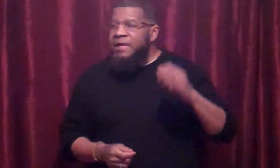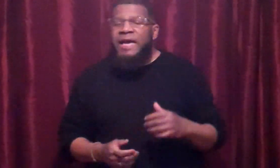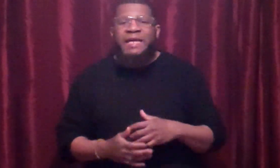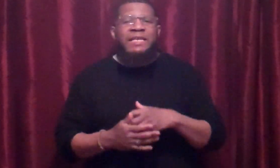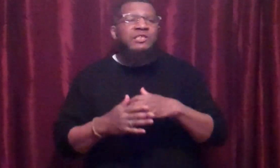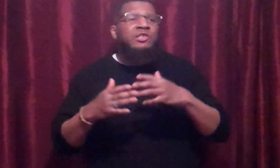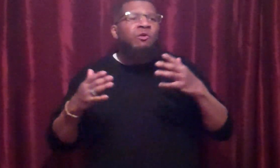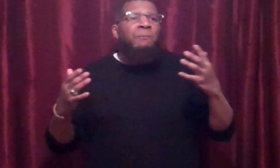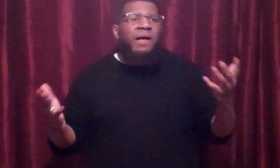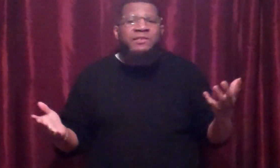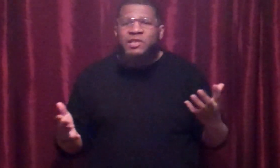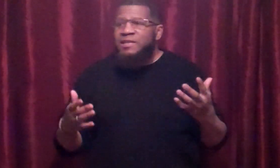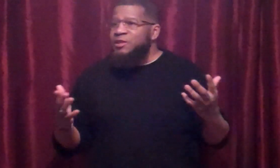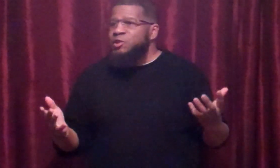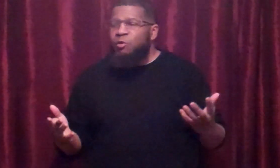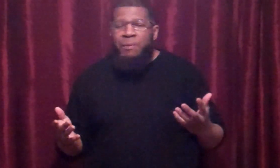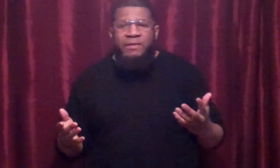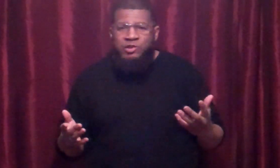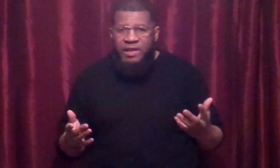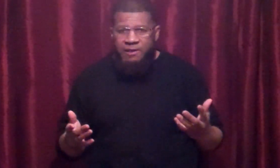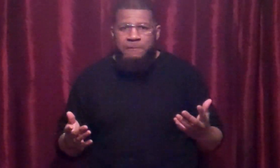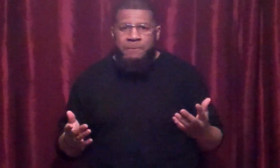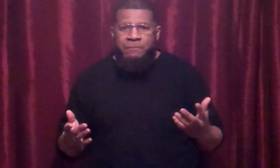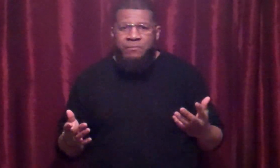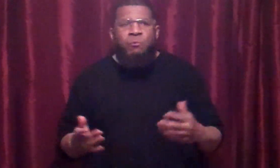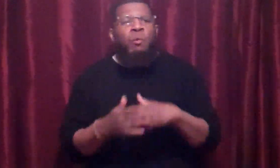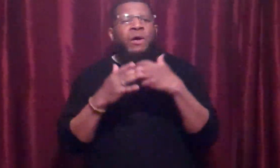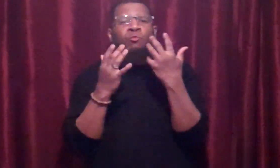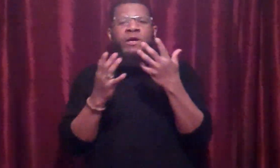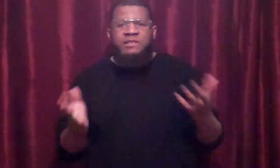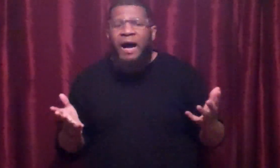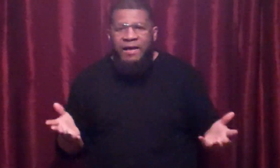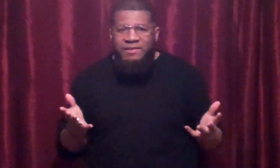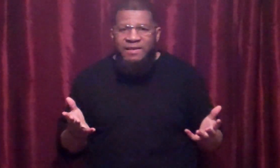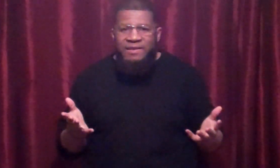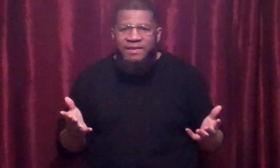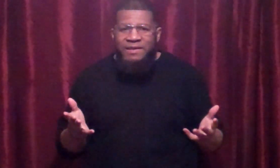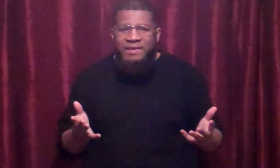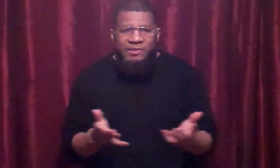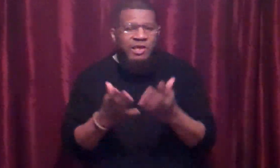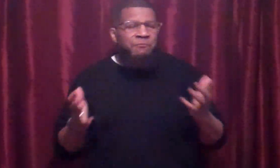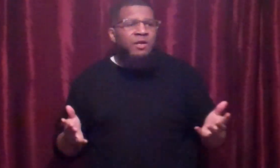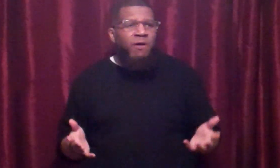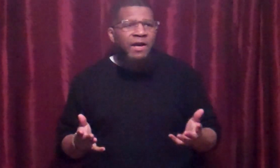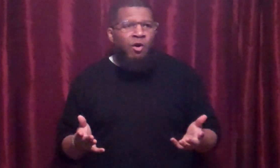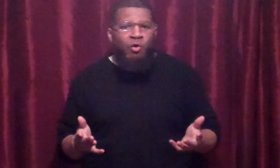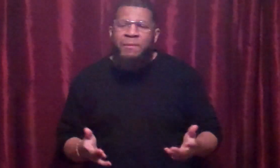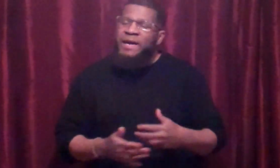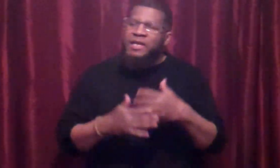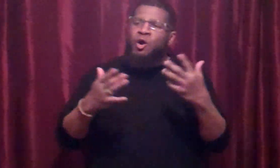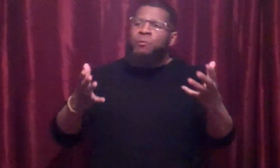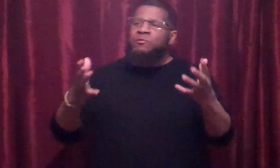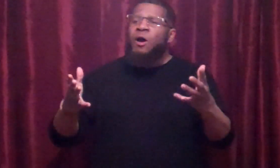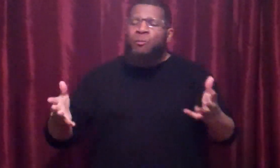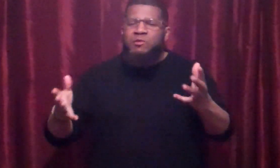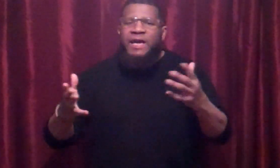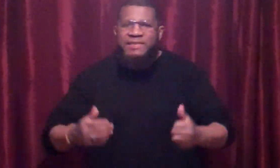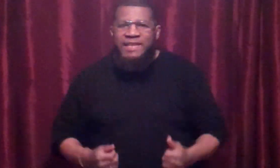And he's so apologetic. He's so apologetic. But when we're done, he's giving me a ride home, and he almost has an